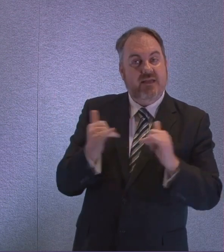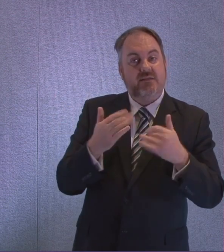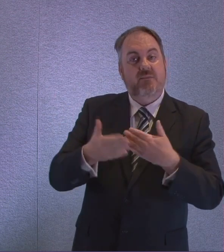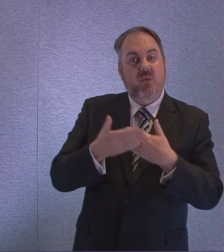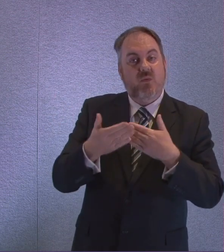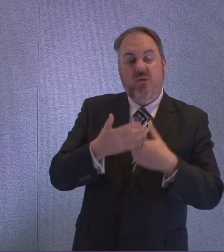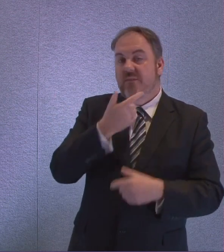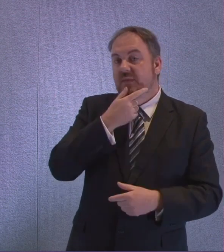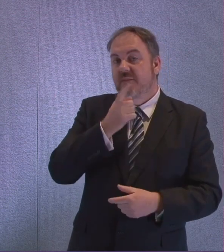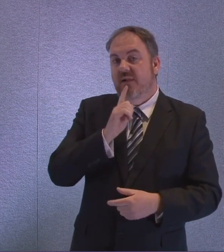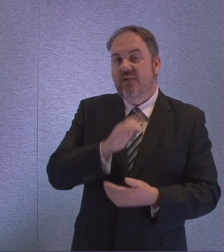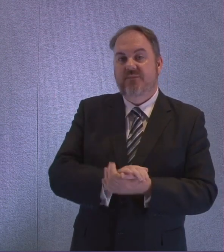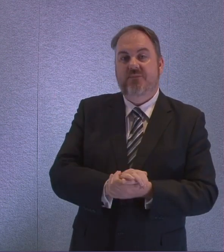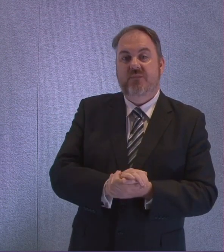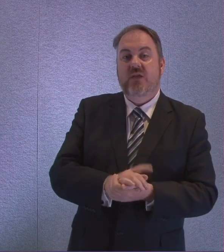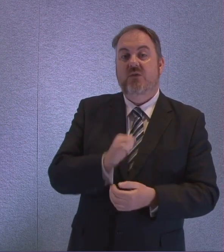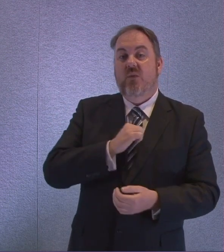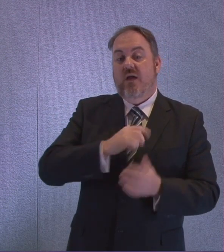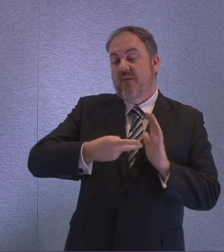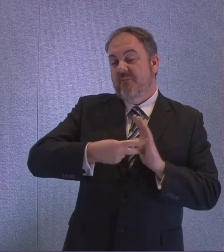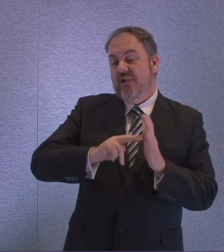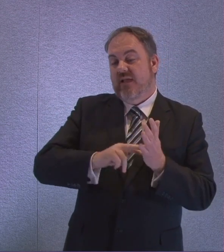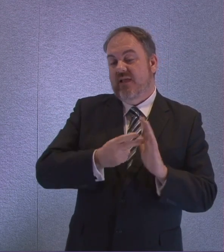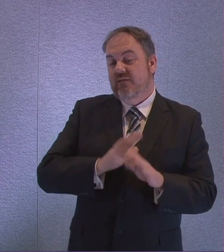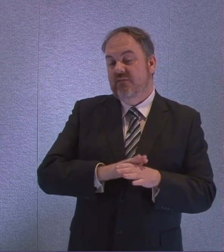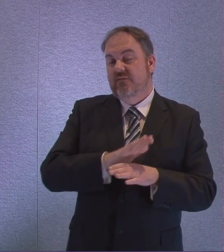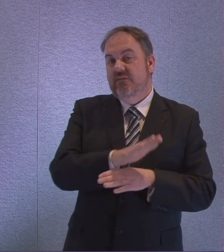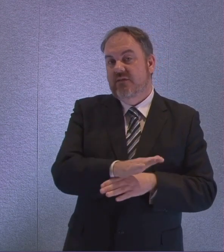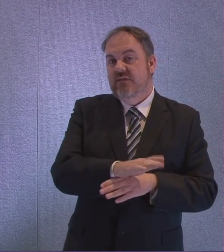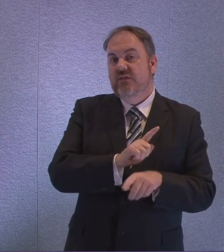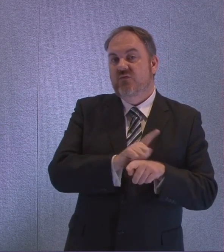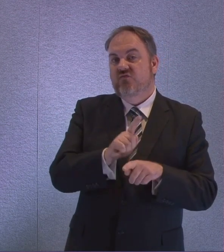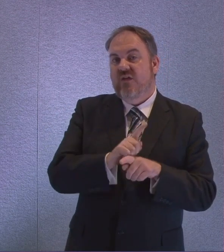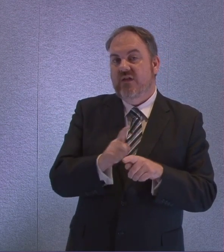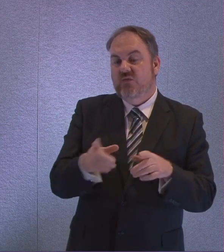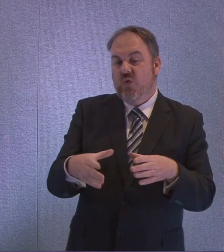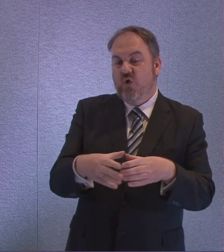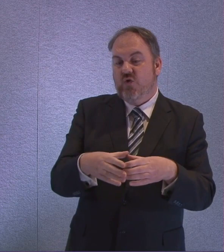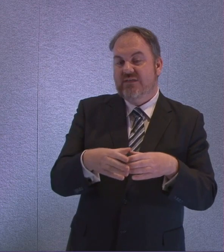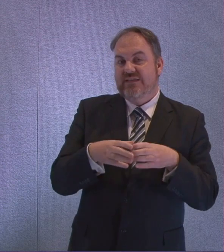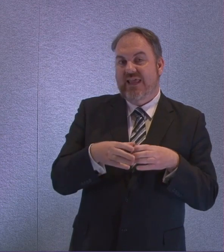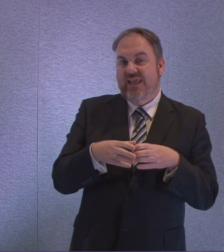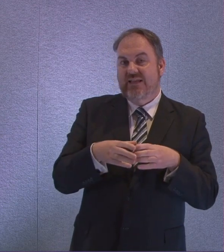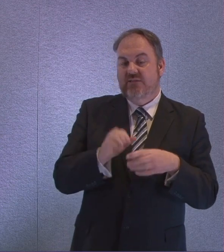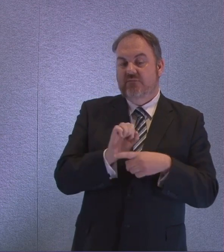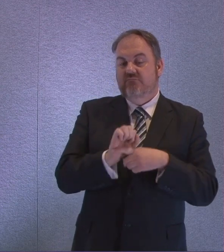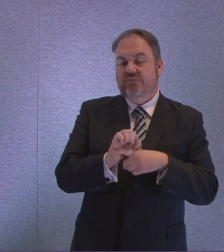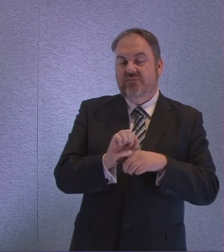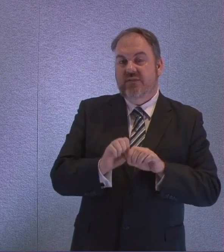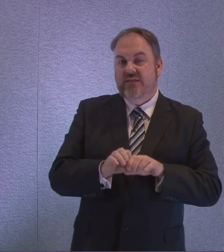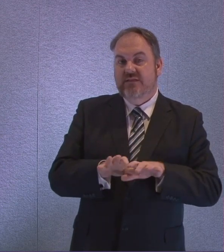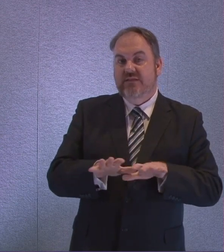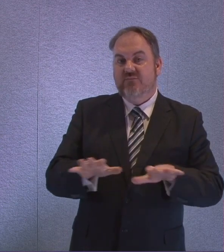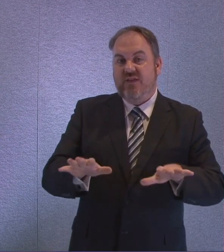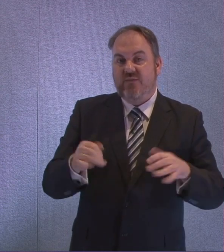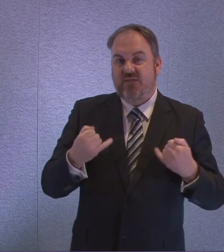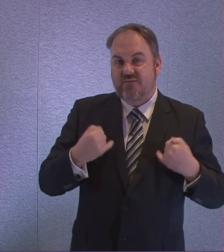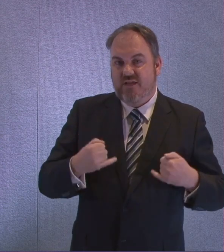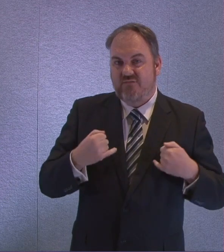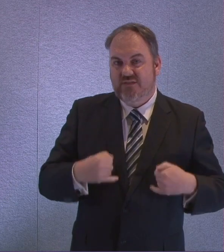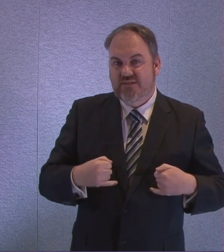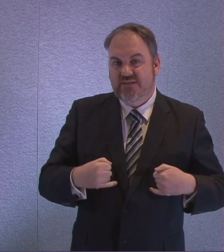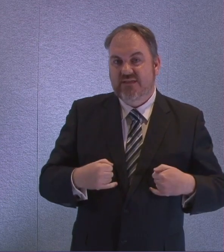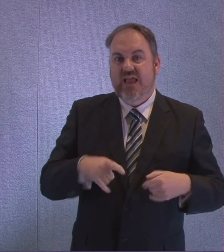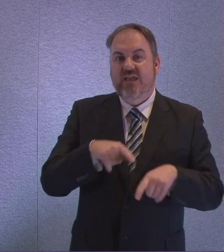exit strategy as a way of going back to a contained phase of this virus where you test and isolate and trace contacts.